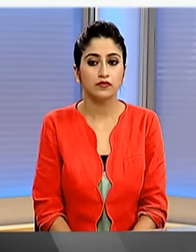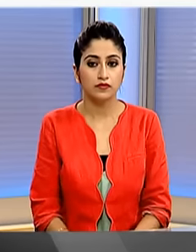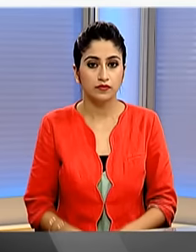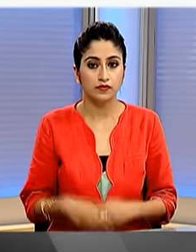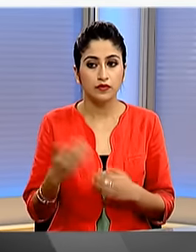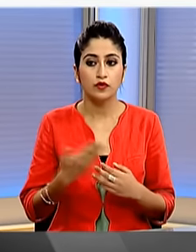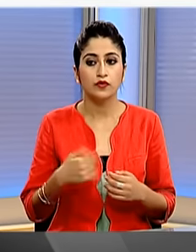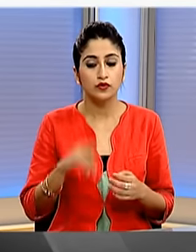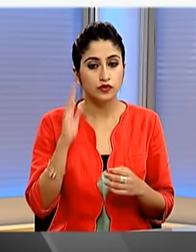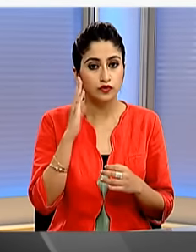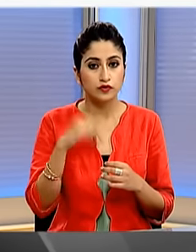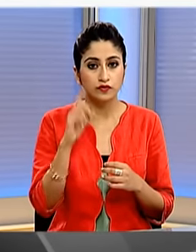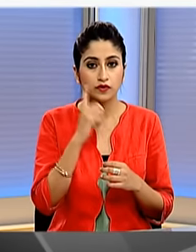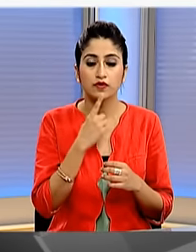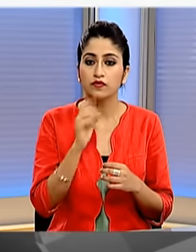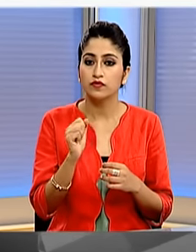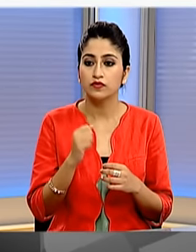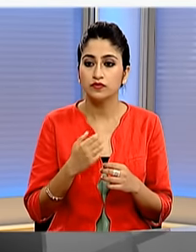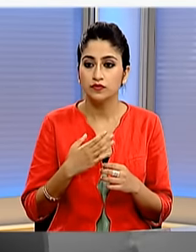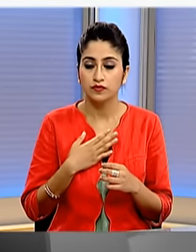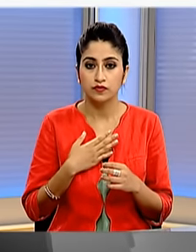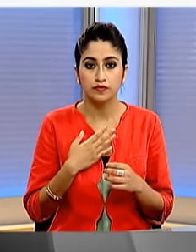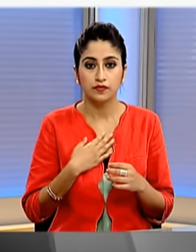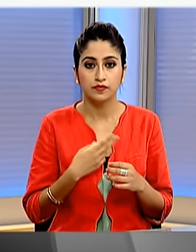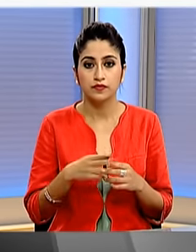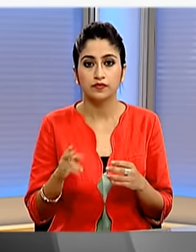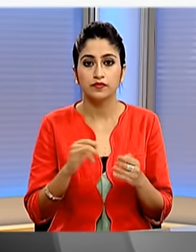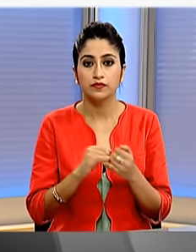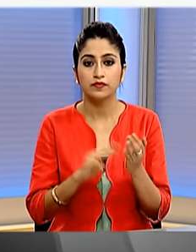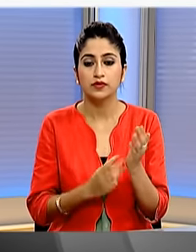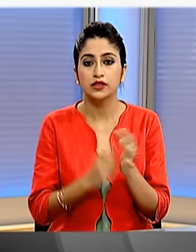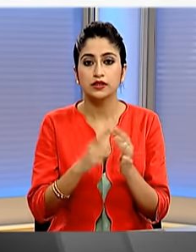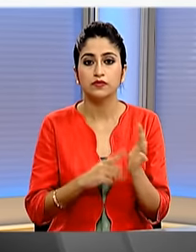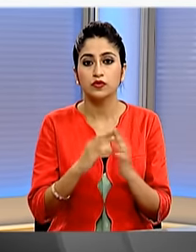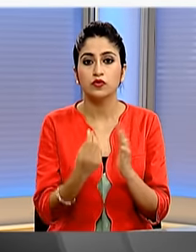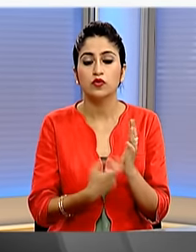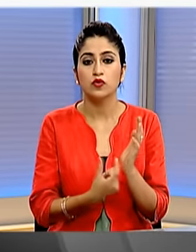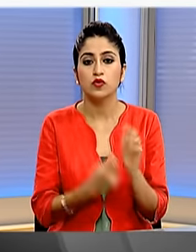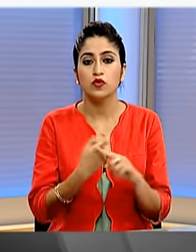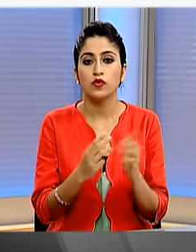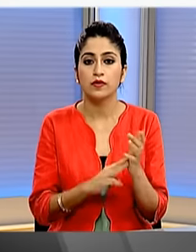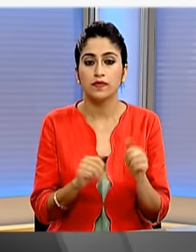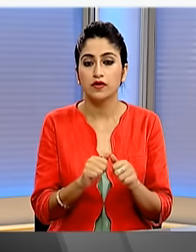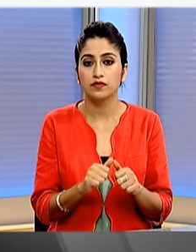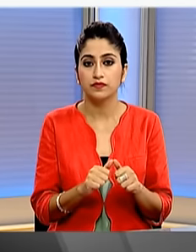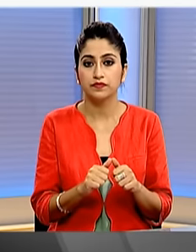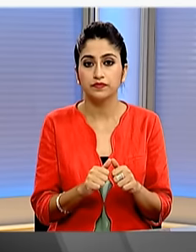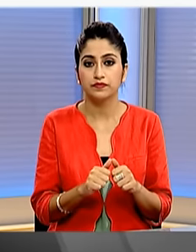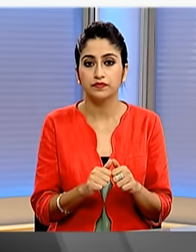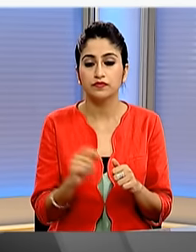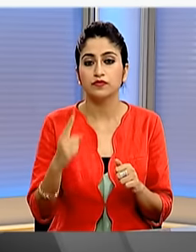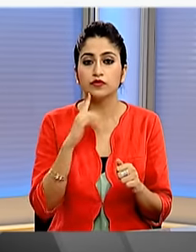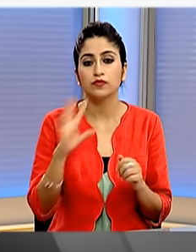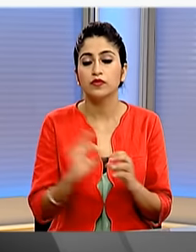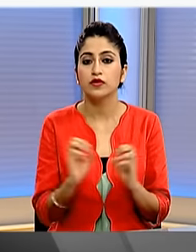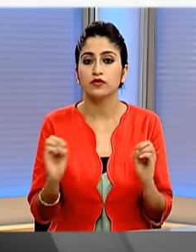hello and welcome to this edition of news for the hearing impaired I'm Rukma and with me is Smriti let's